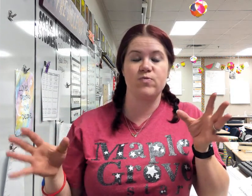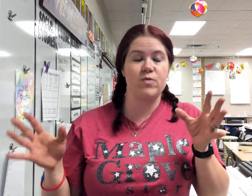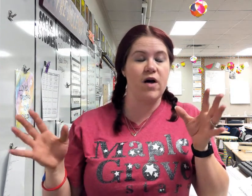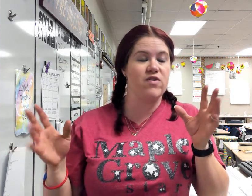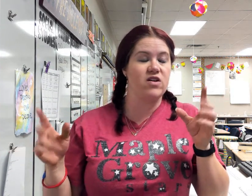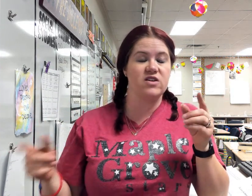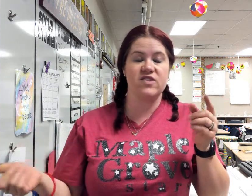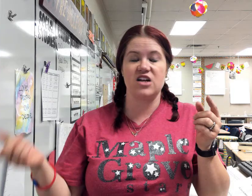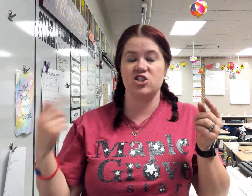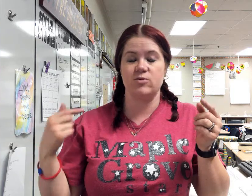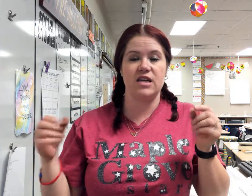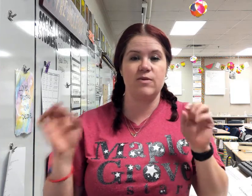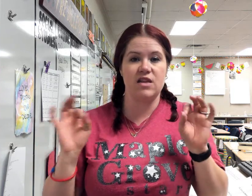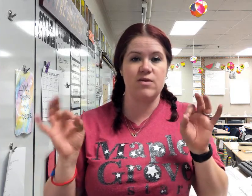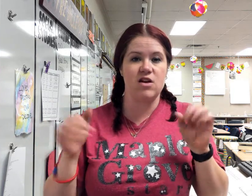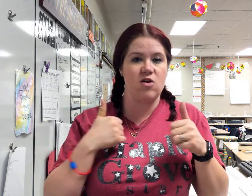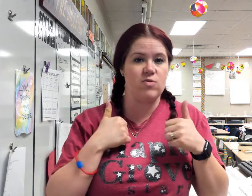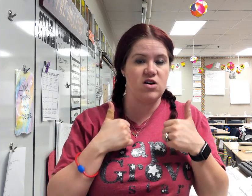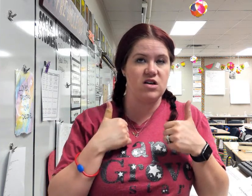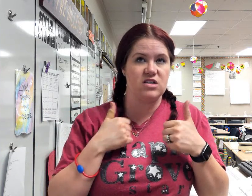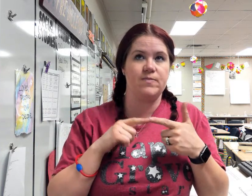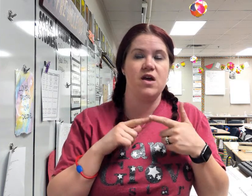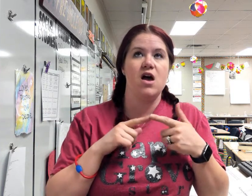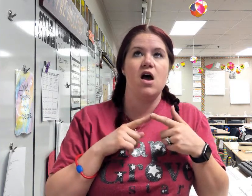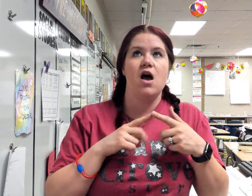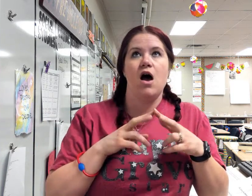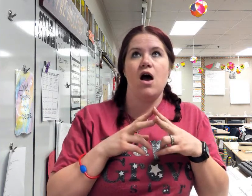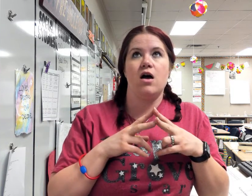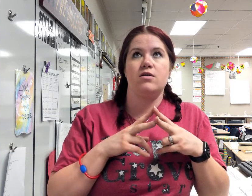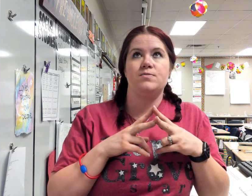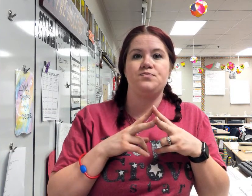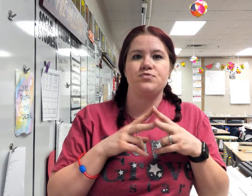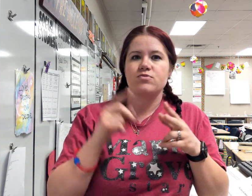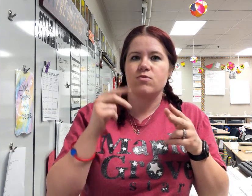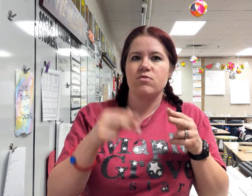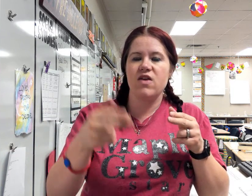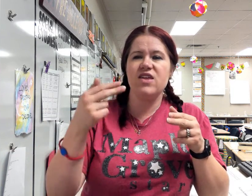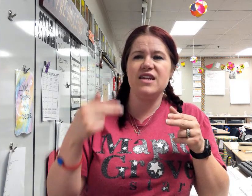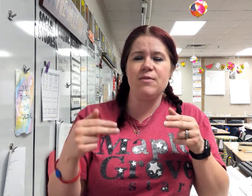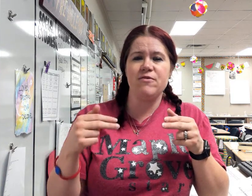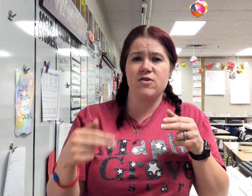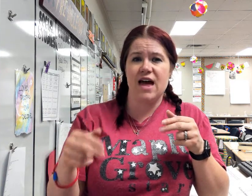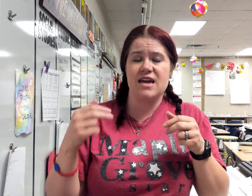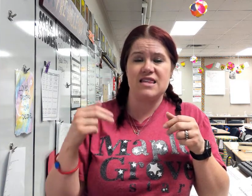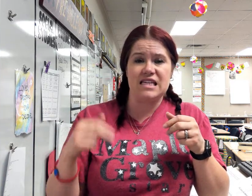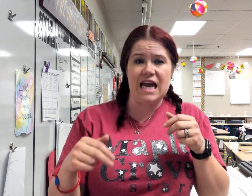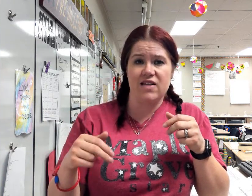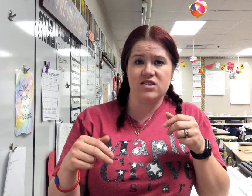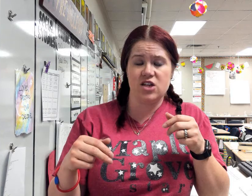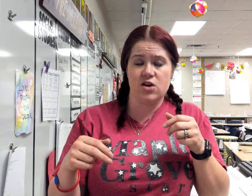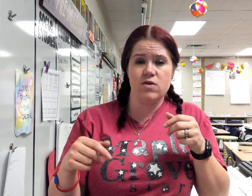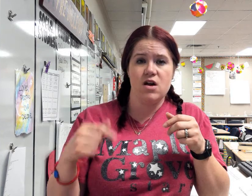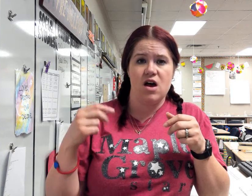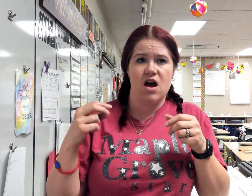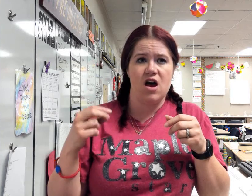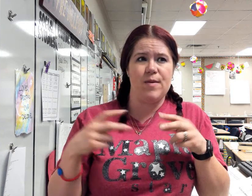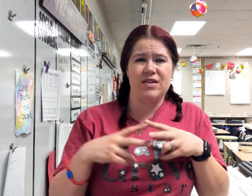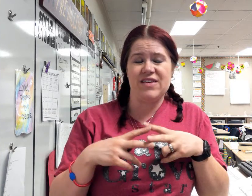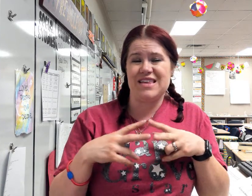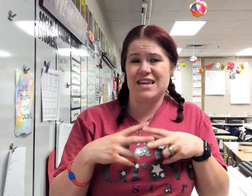volunteer for that, shoot me an email, let me know. That would be awesome. Um, the day before that is the talent show. Um, I believe that's at